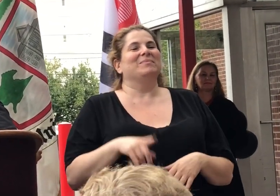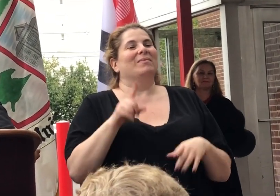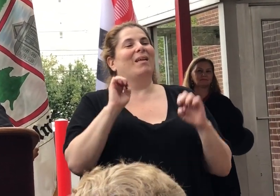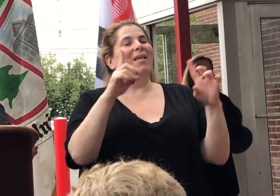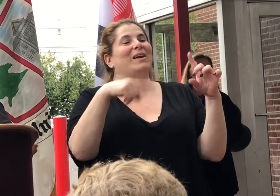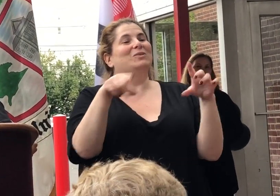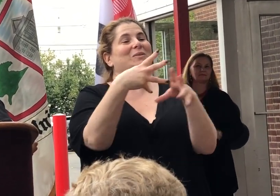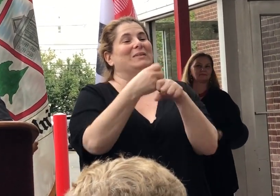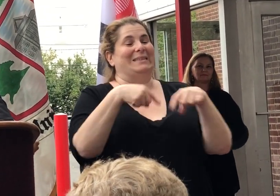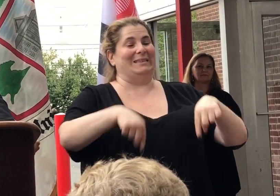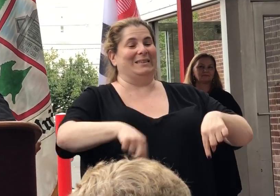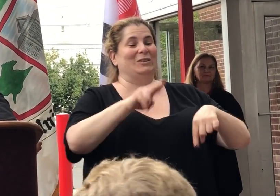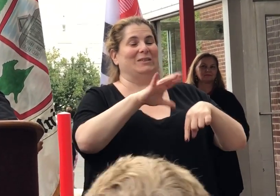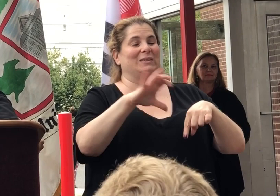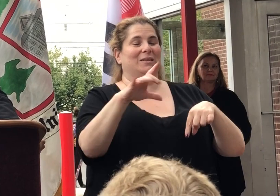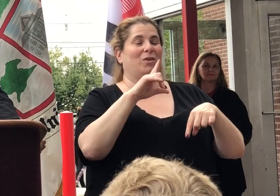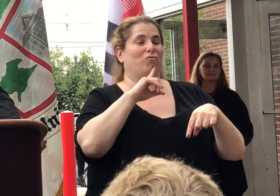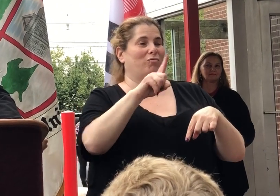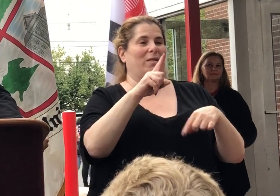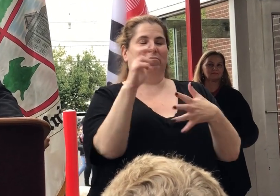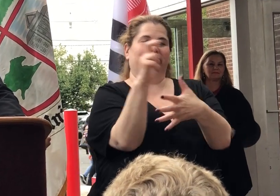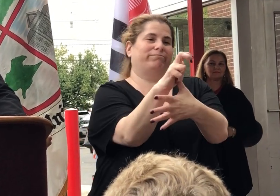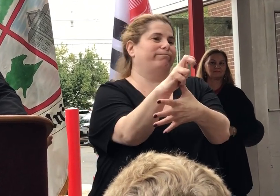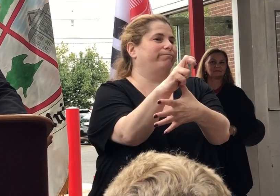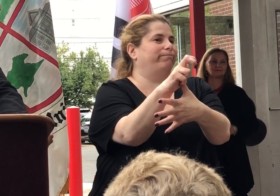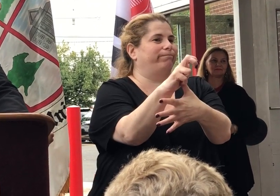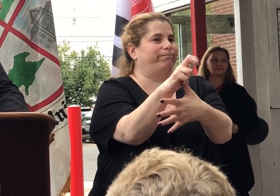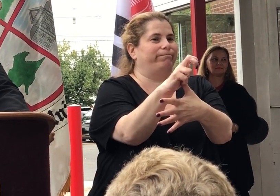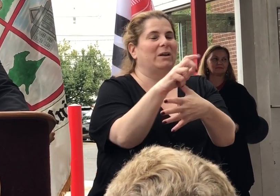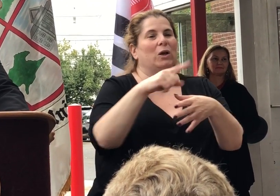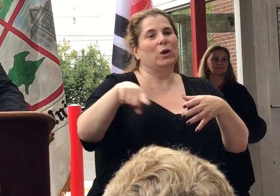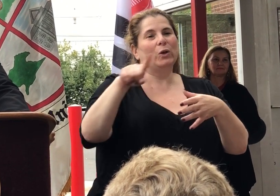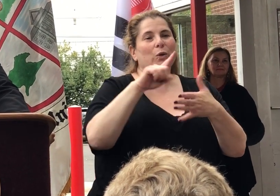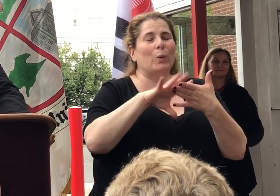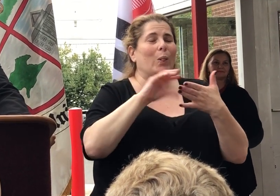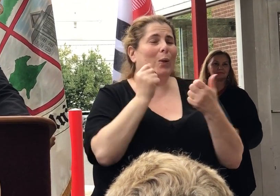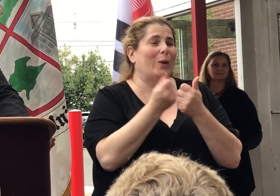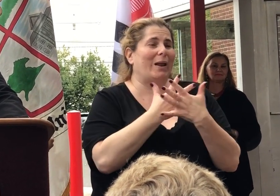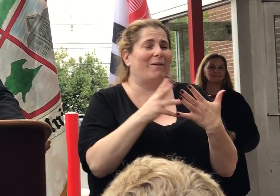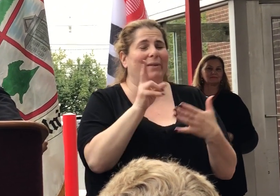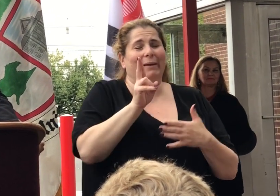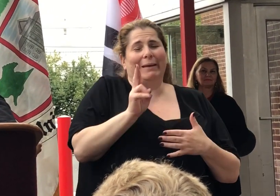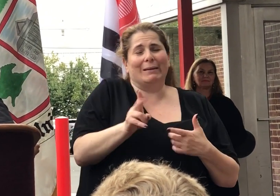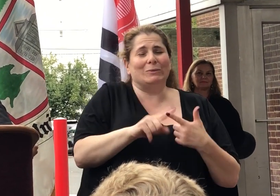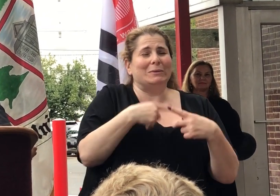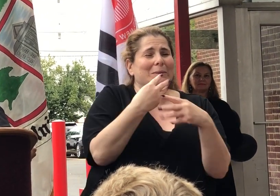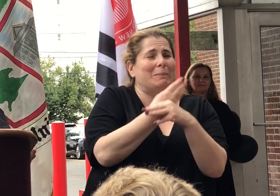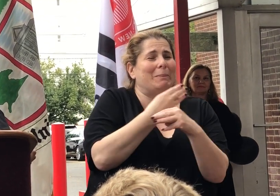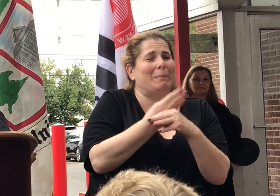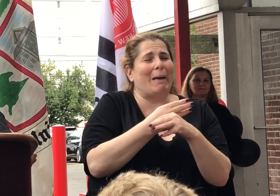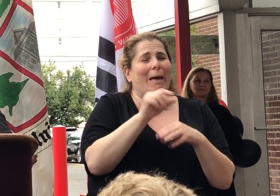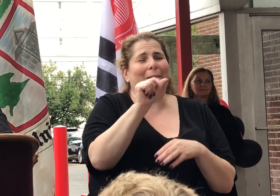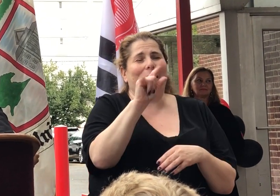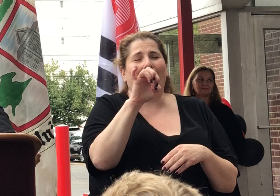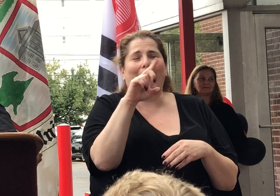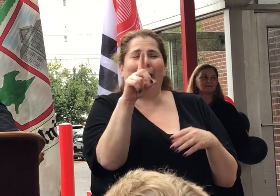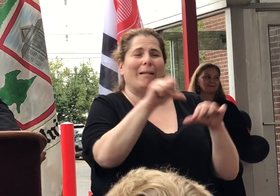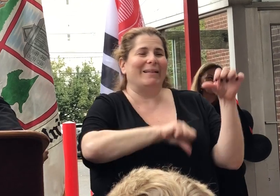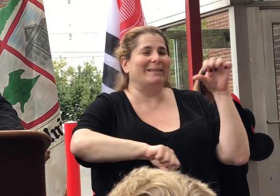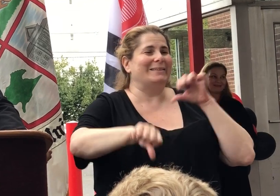here at Union County College is second to none. You learn from everything from history, math, allied sciences,